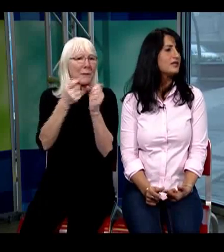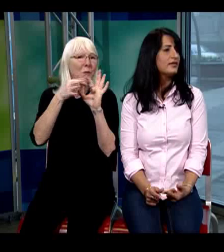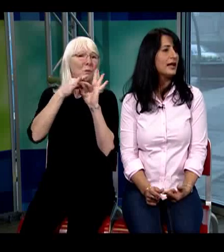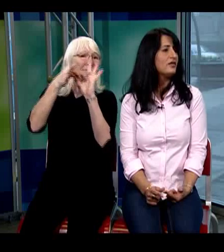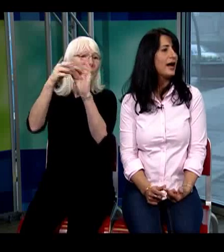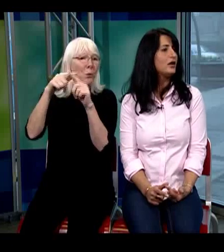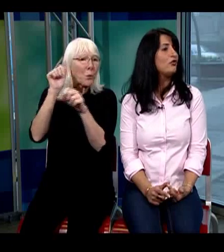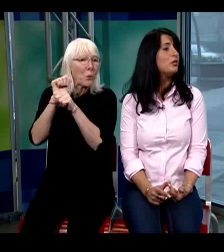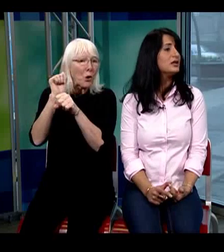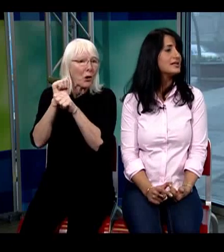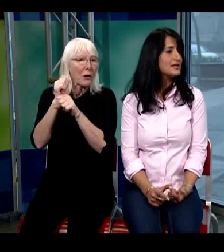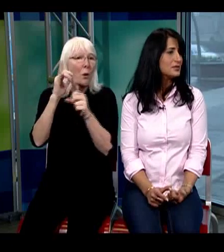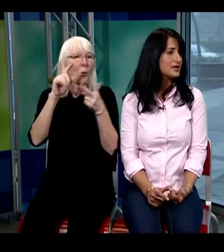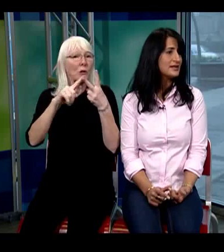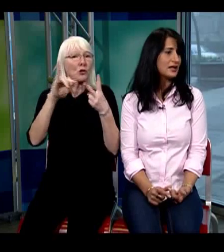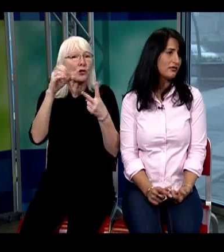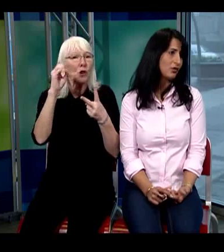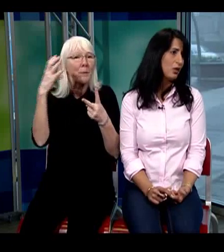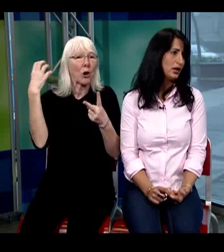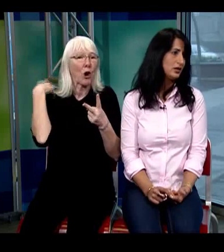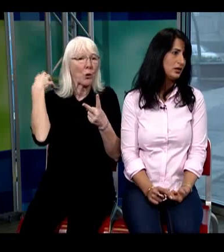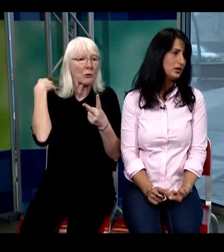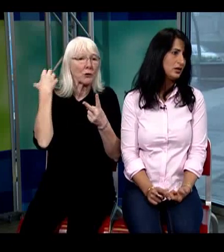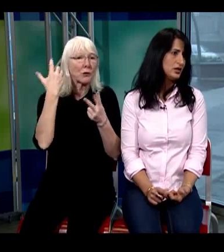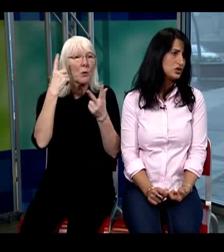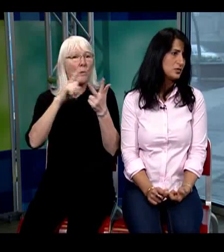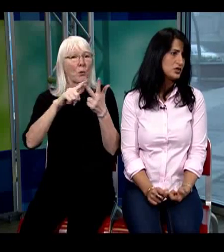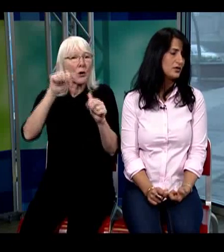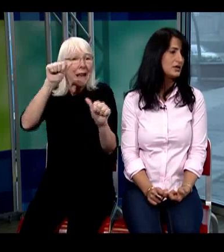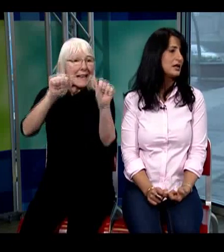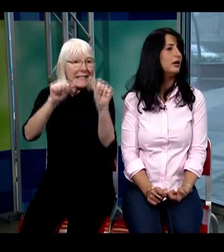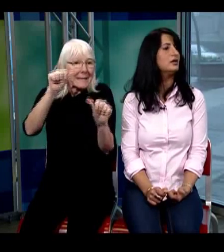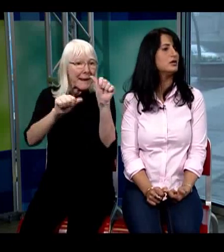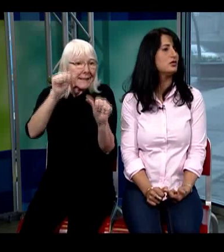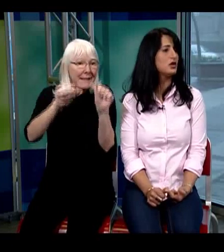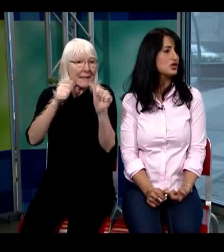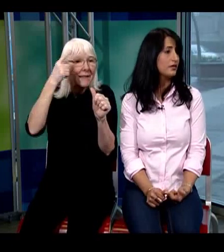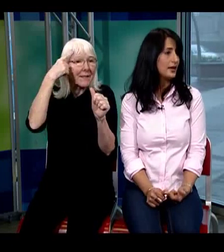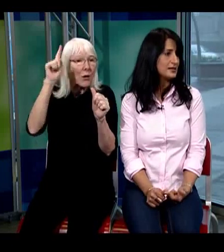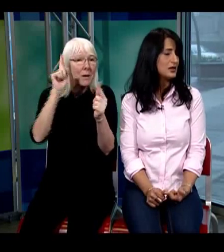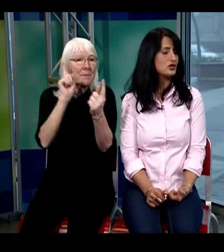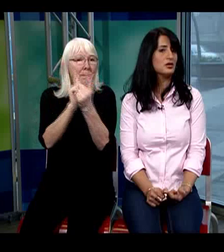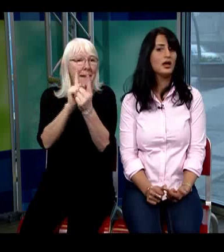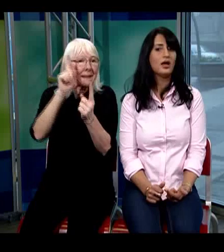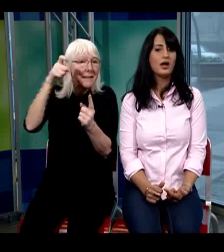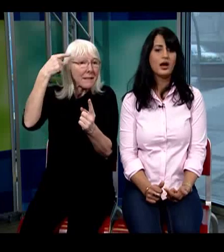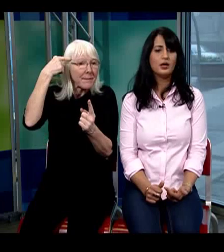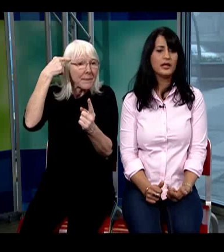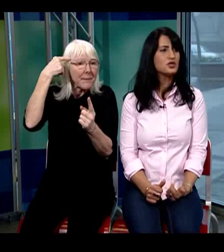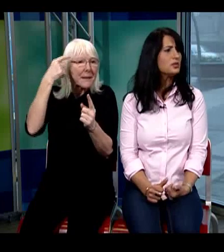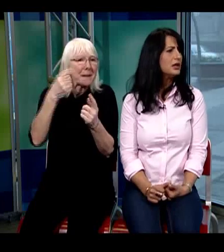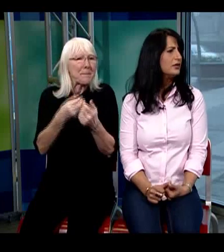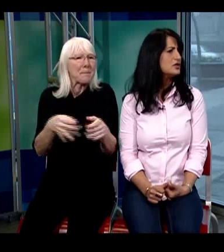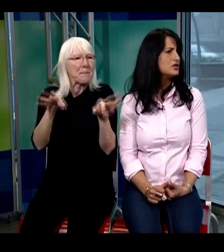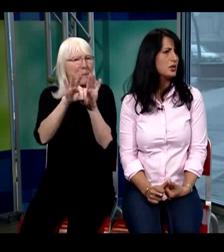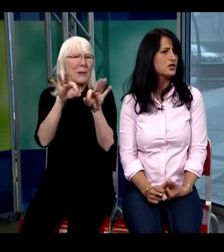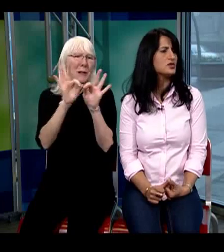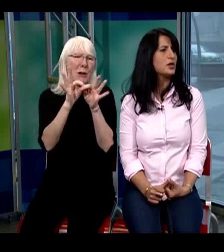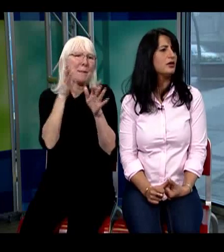that have had formal assessments that have required interpreters for the entire duration of that session and so many other situations where